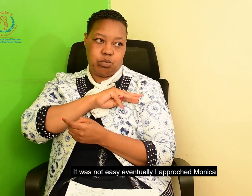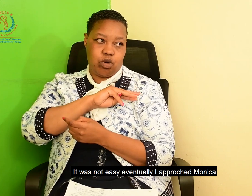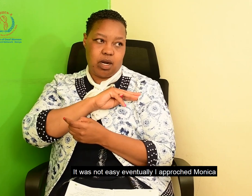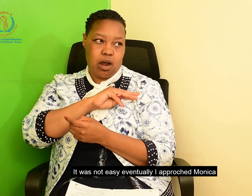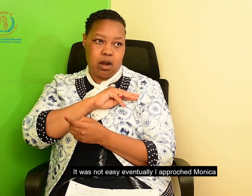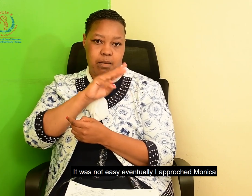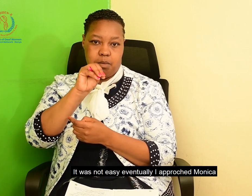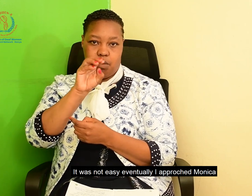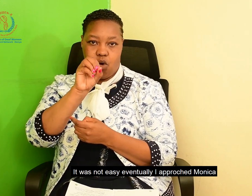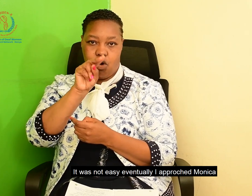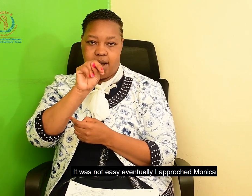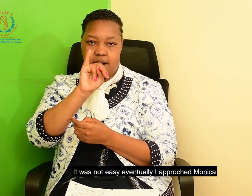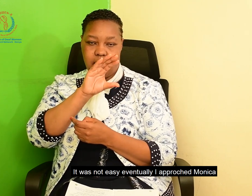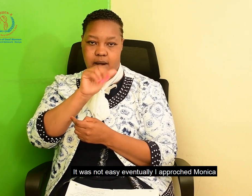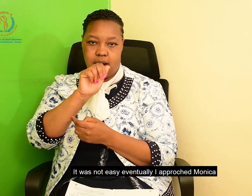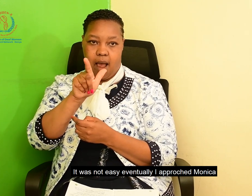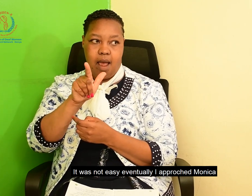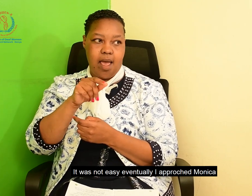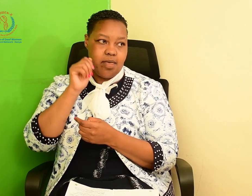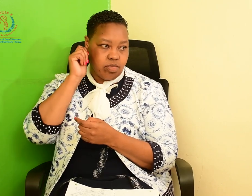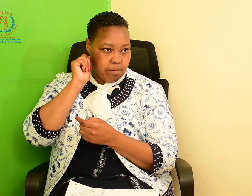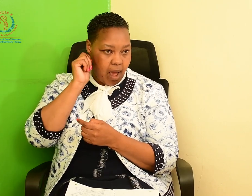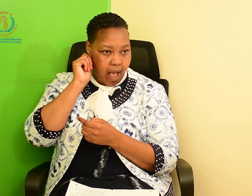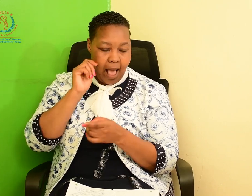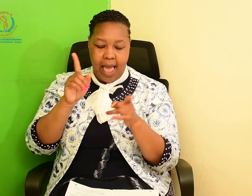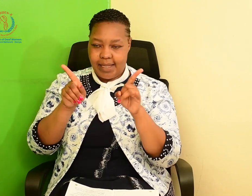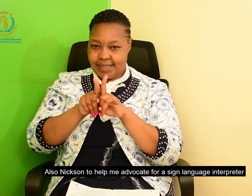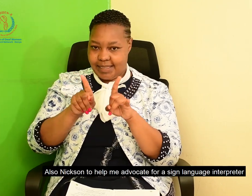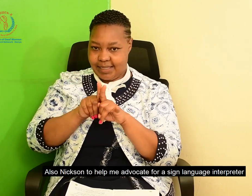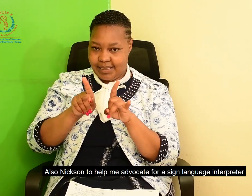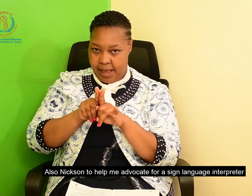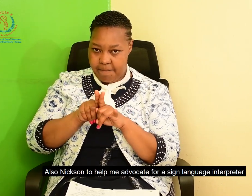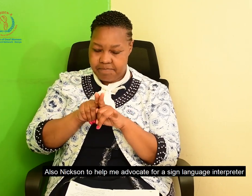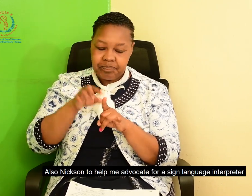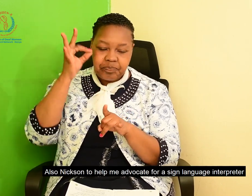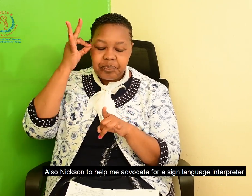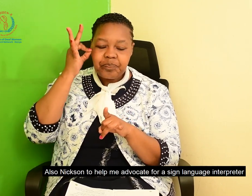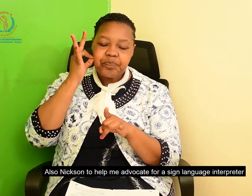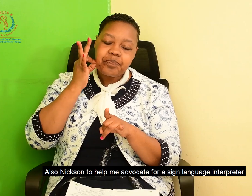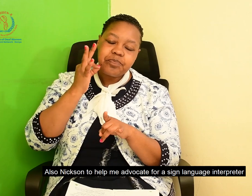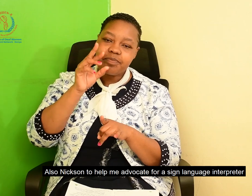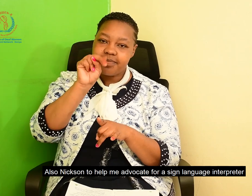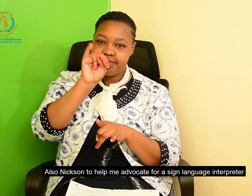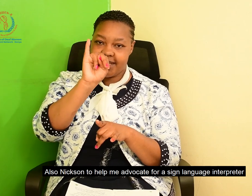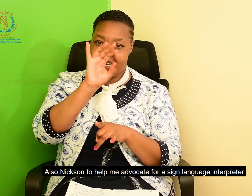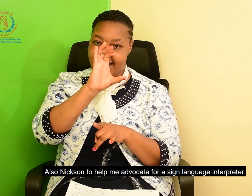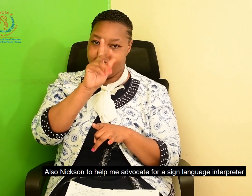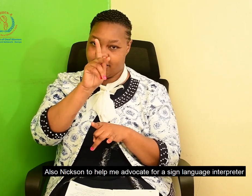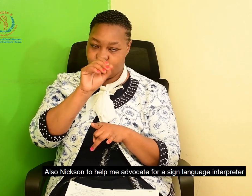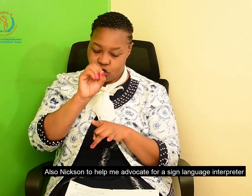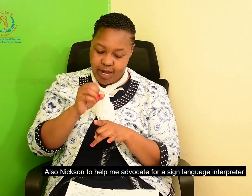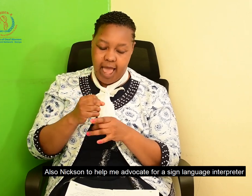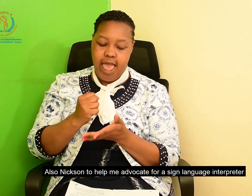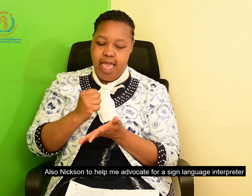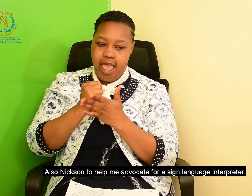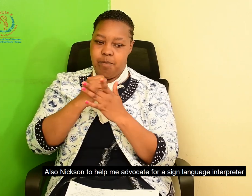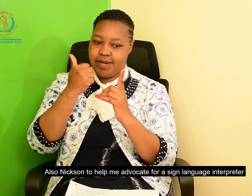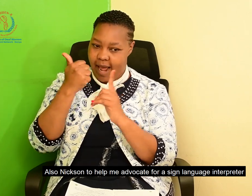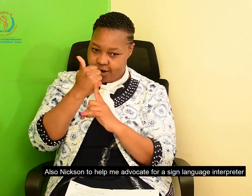I approached Monica and also Nixon to